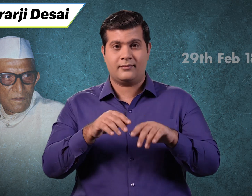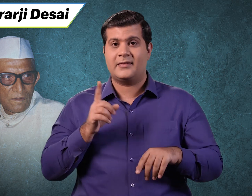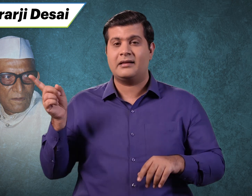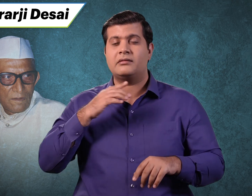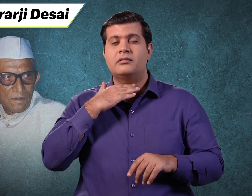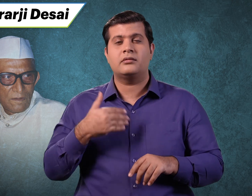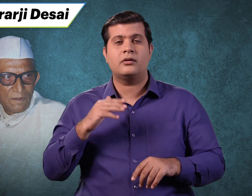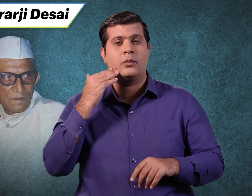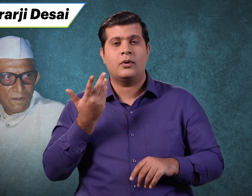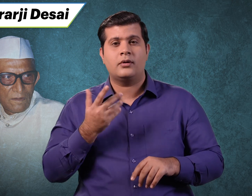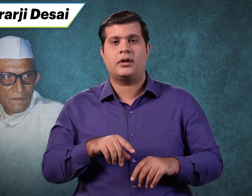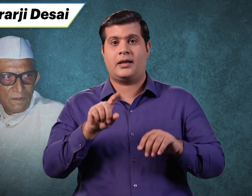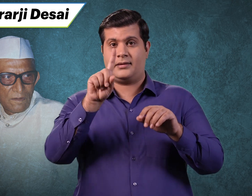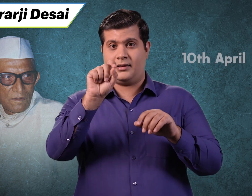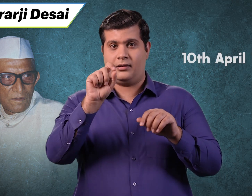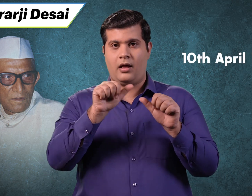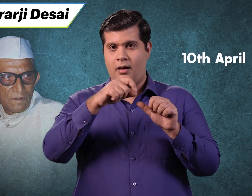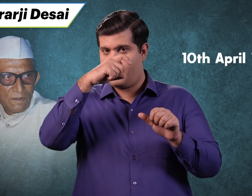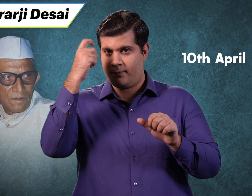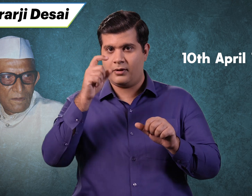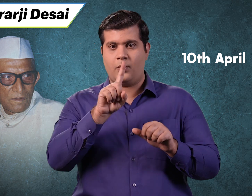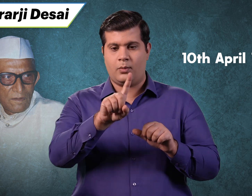He died on 10th February 1995.